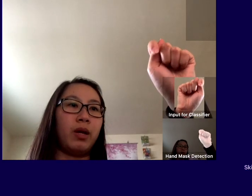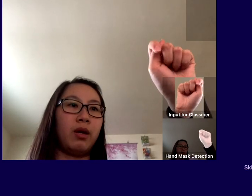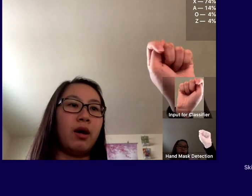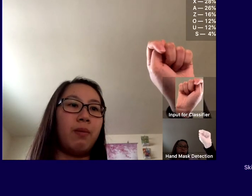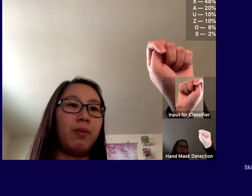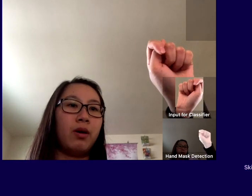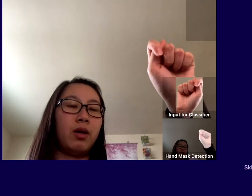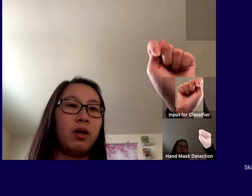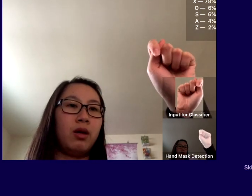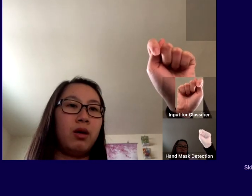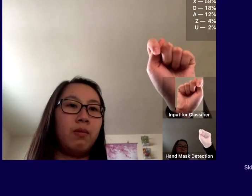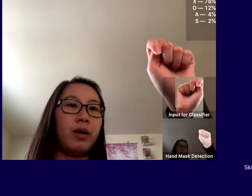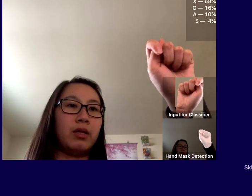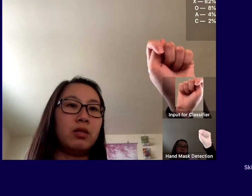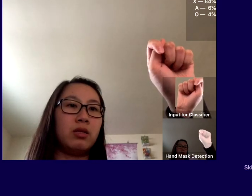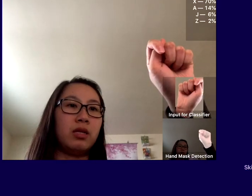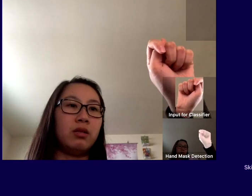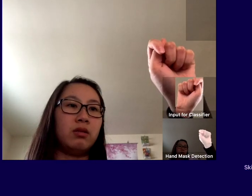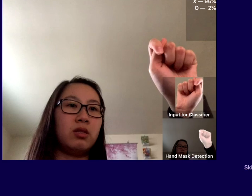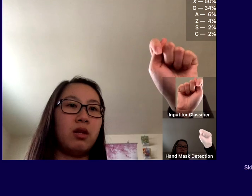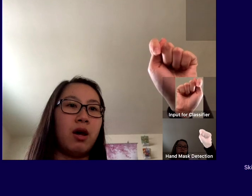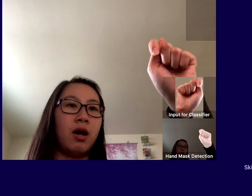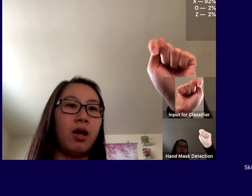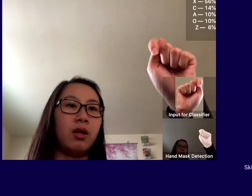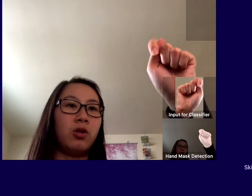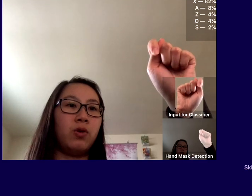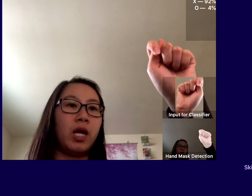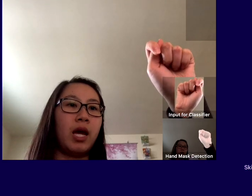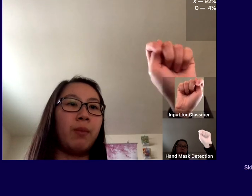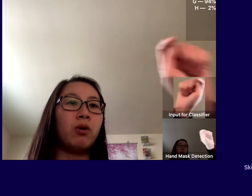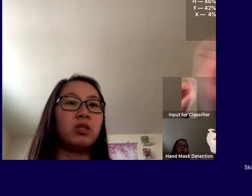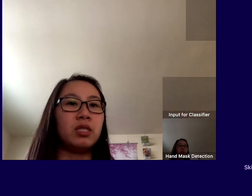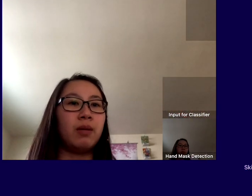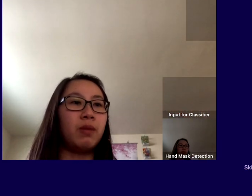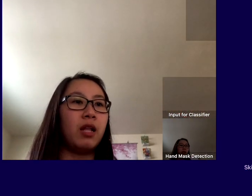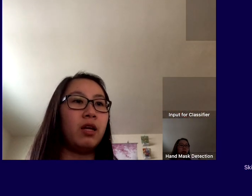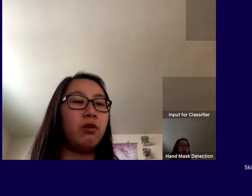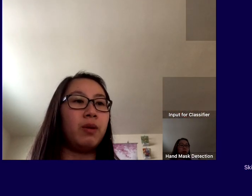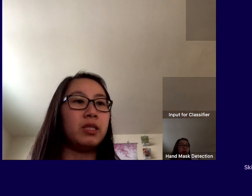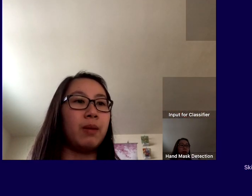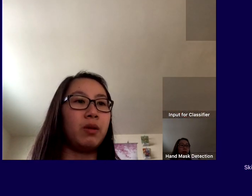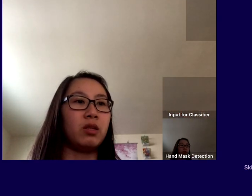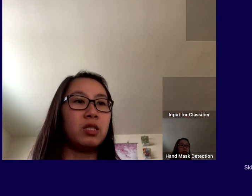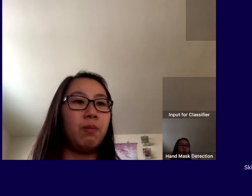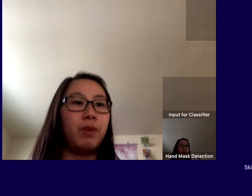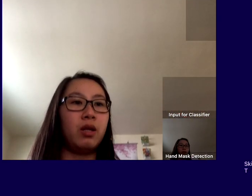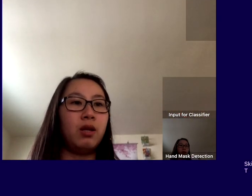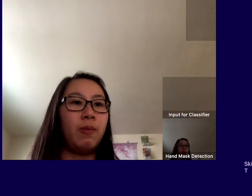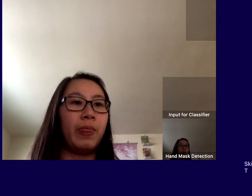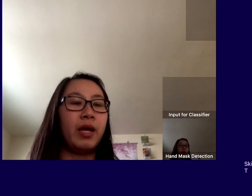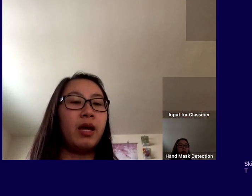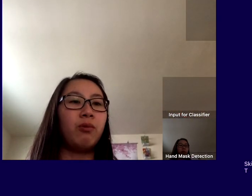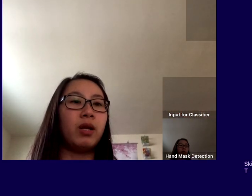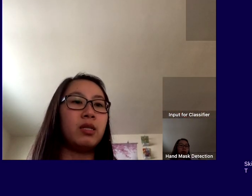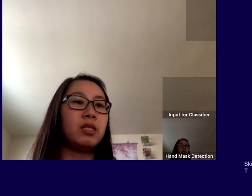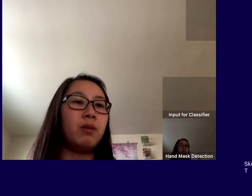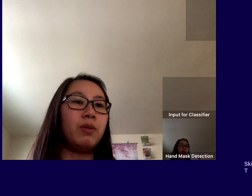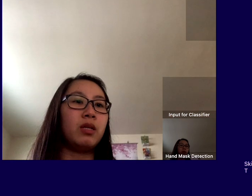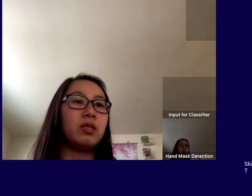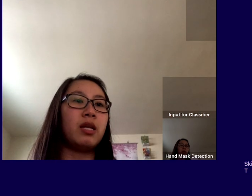pick it up. But since it's not doing it I'm going to skip that letter by tapping the skip button and when I skip it it's